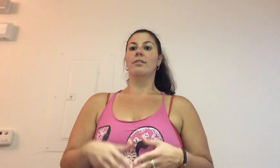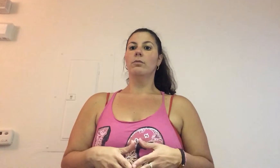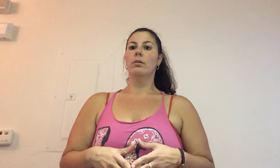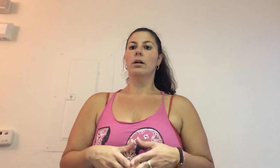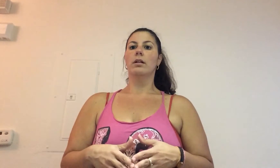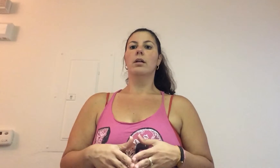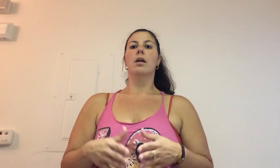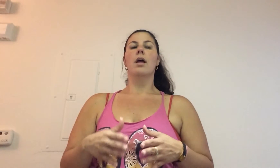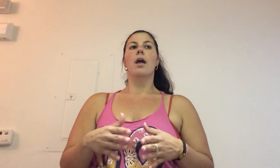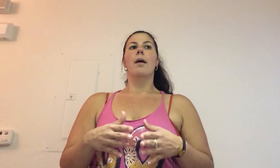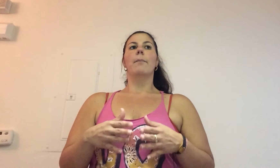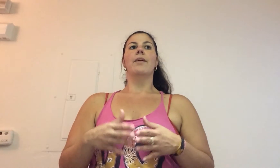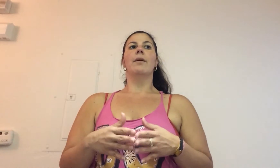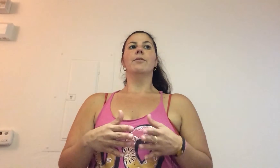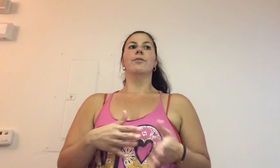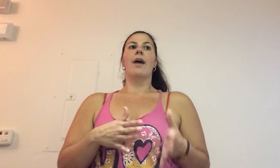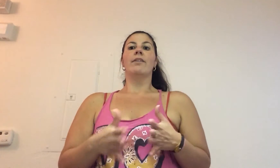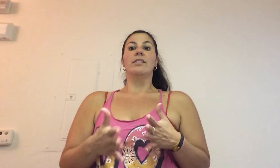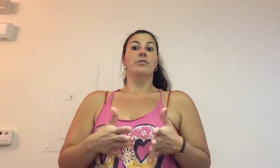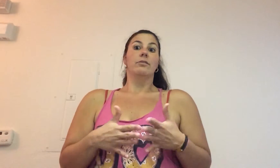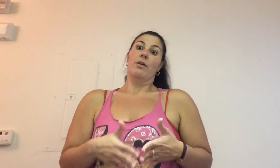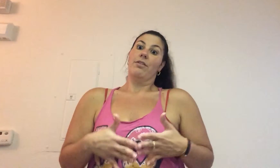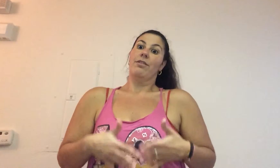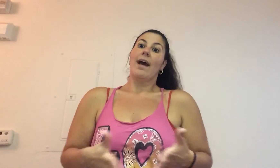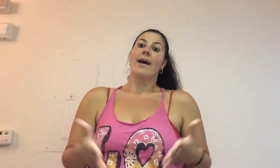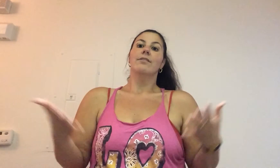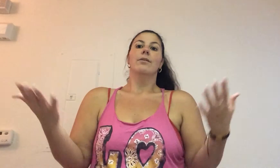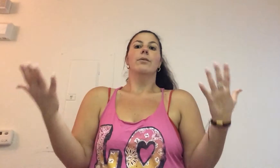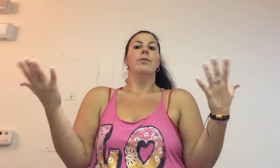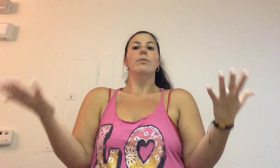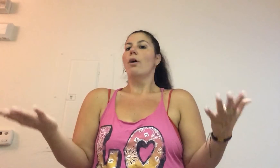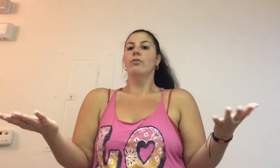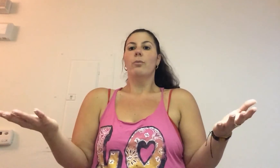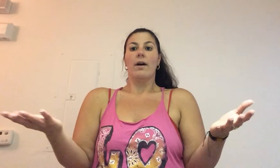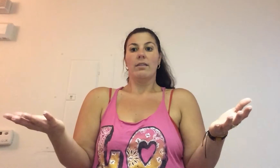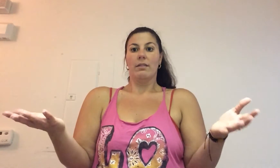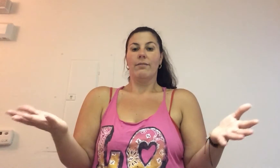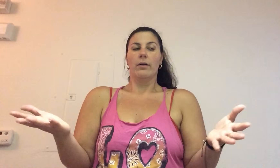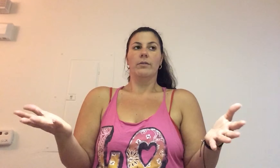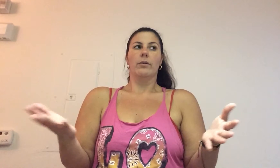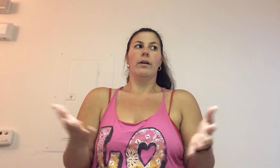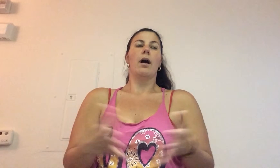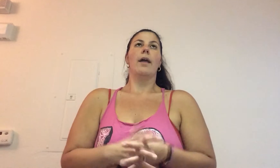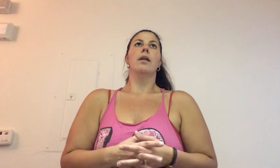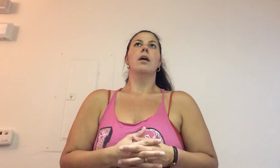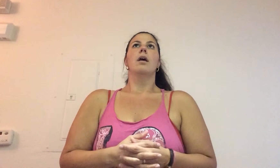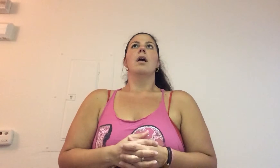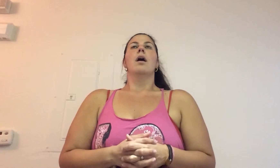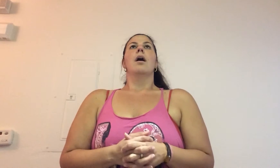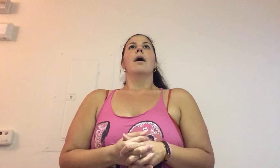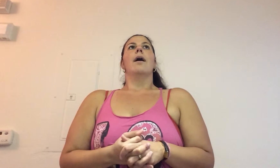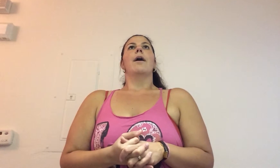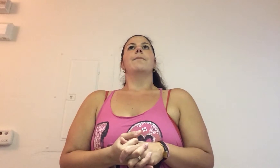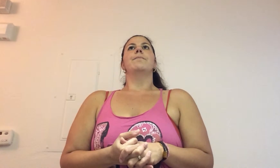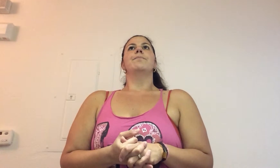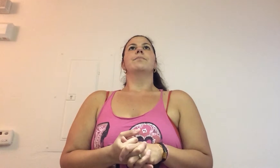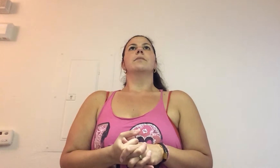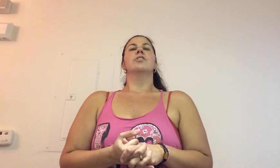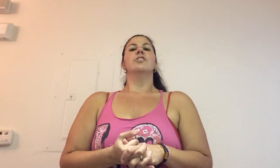stool. But then I was also having issues with that. So, who knows what the fuck was going on. Um, she